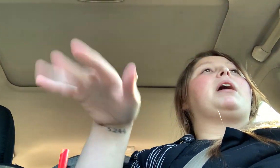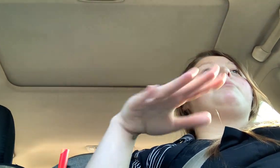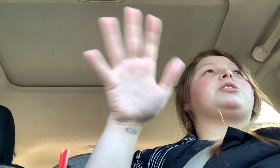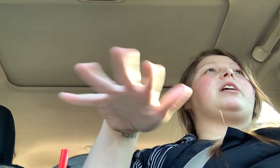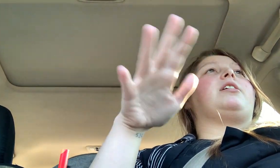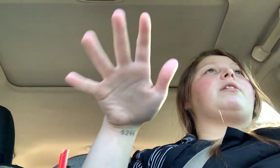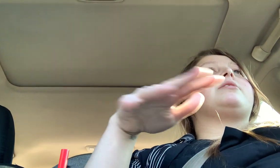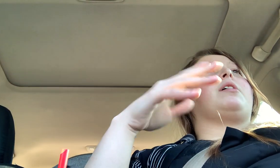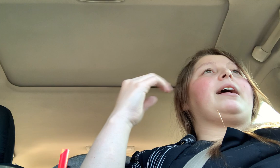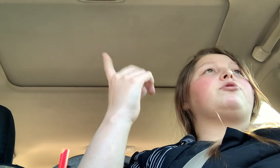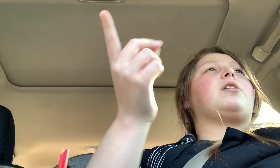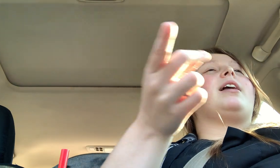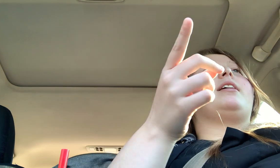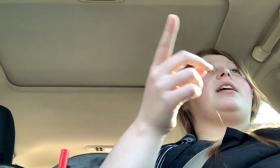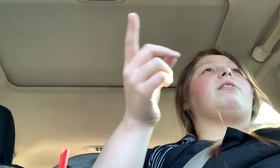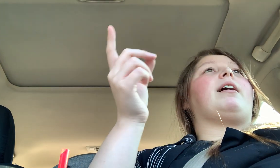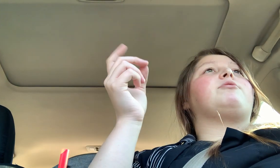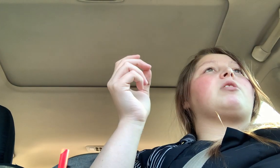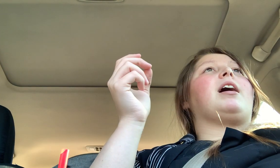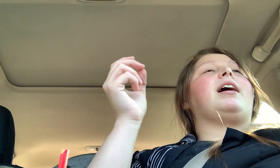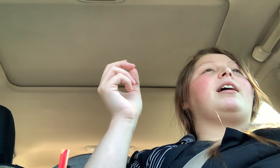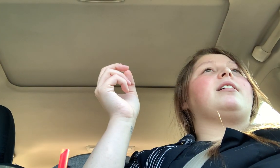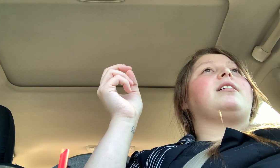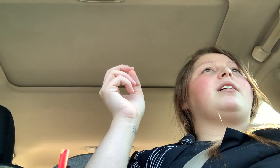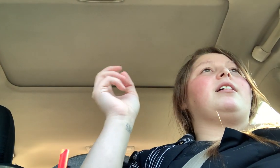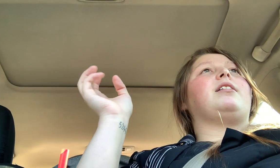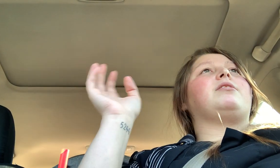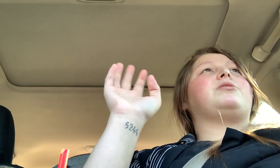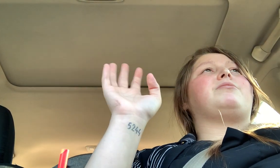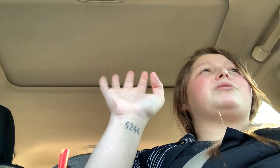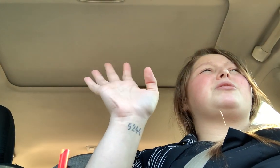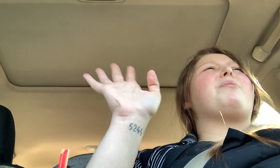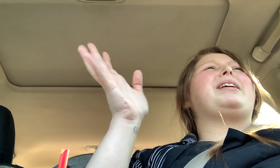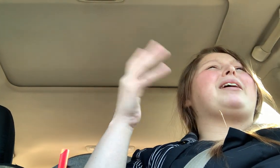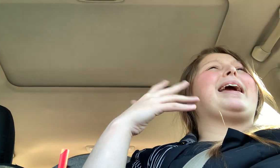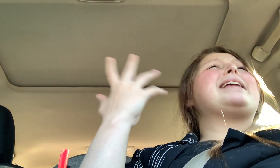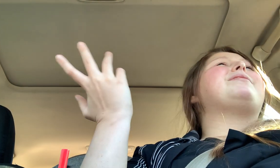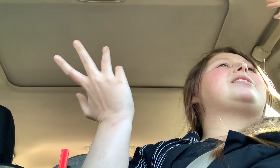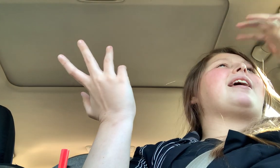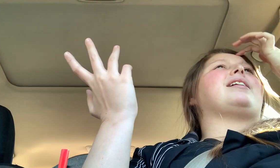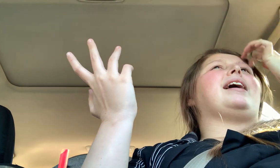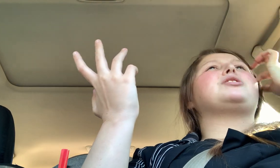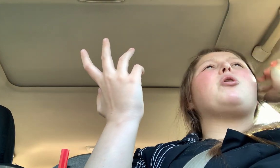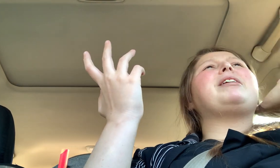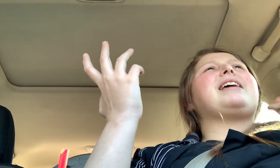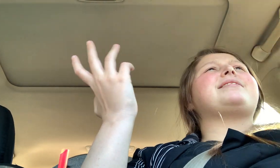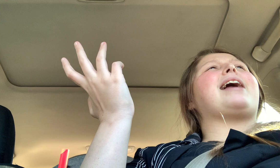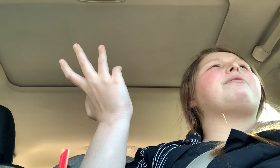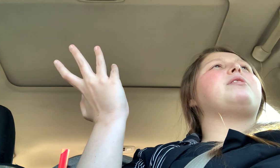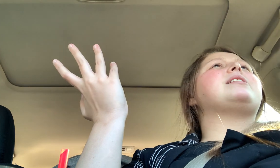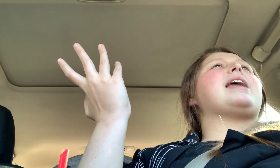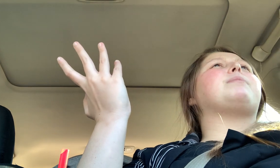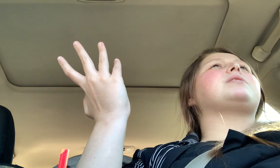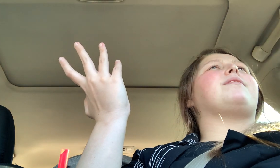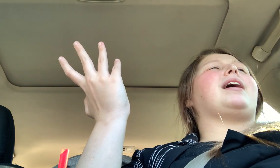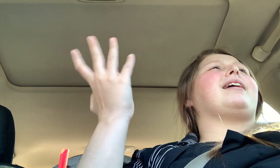I'm just letting you guys know, like I've tried the keto. I've tried so much many, I can't even think like so many things. I don't even know the names of like